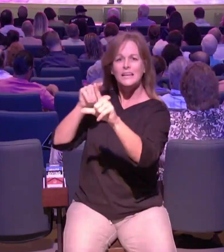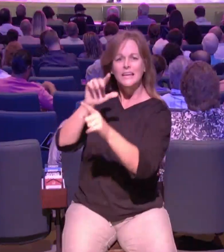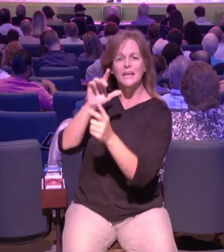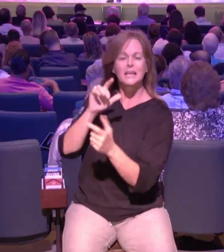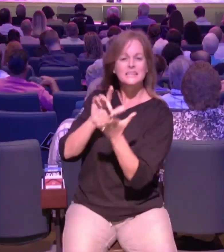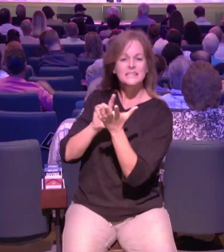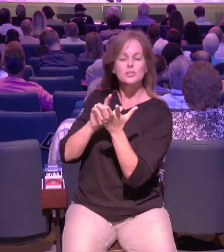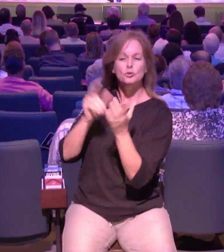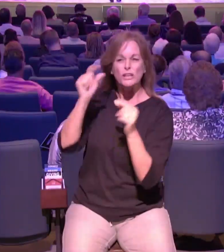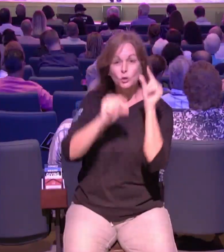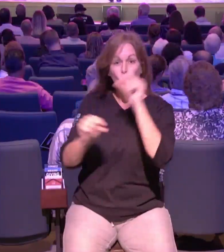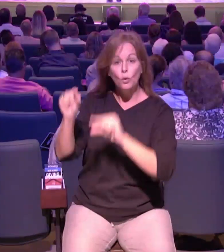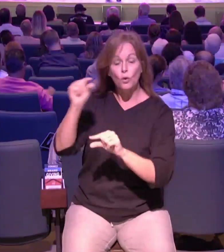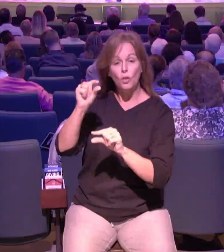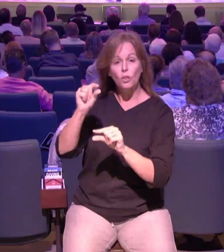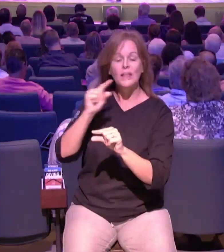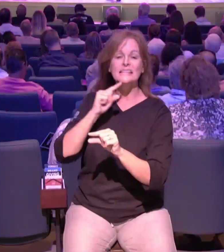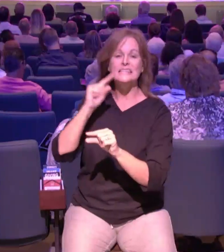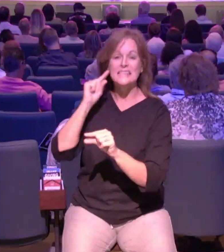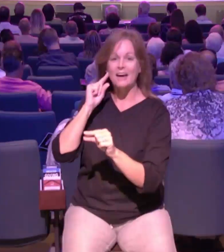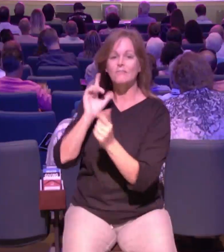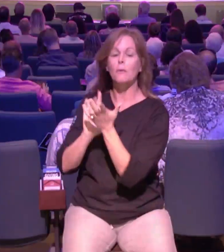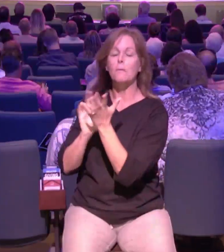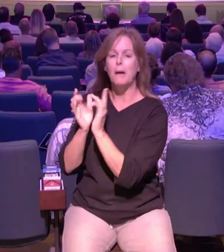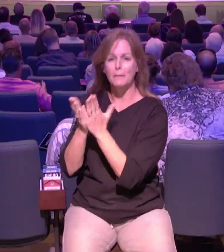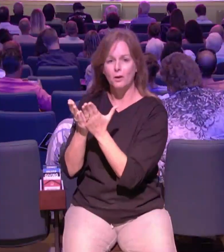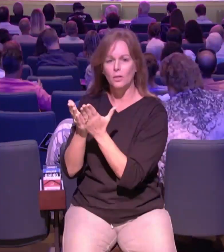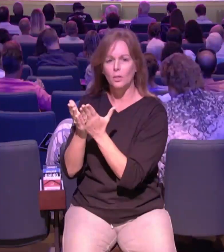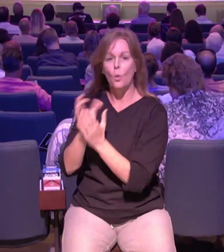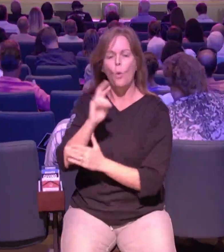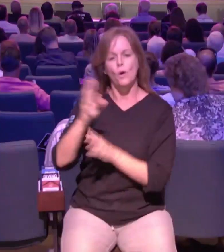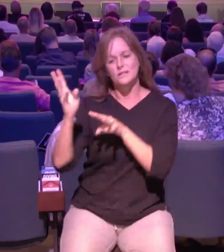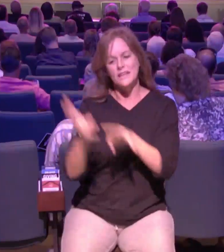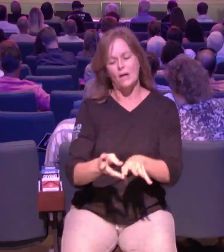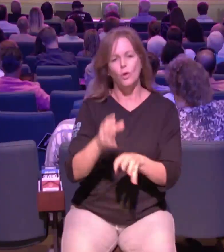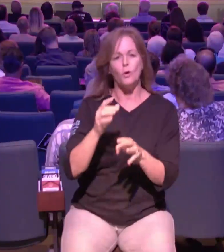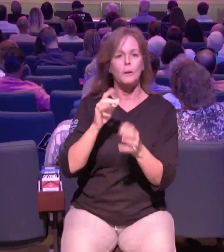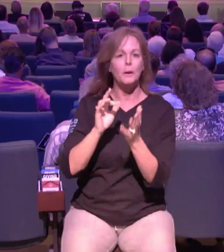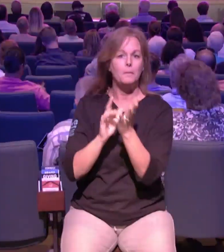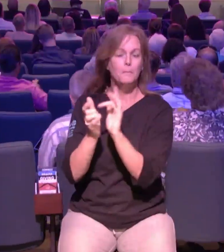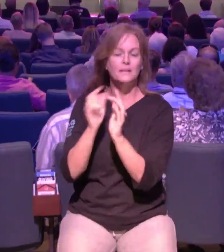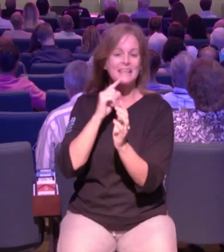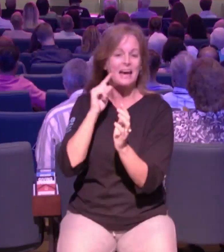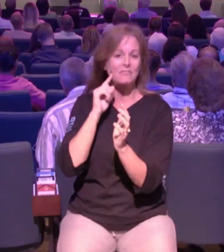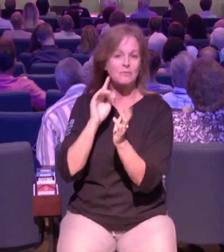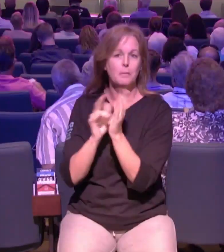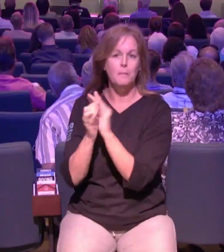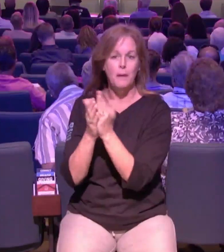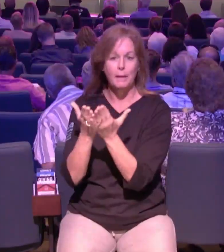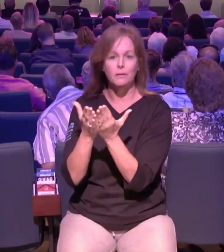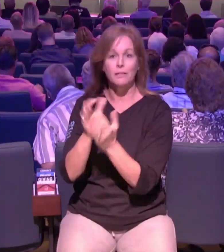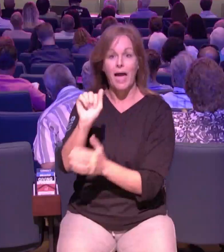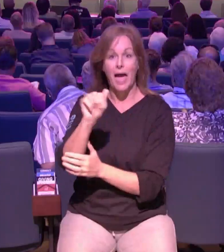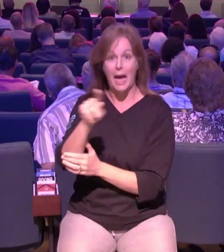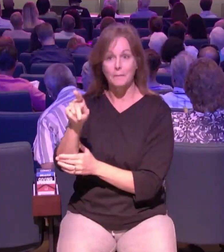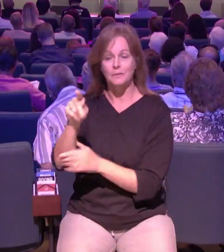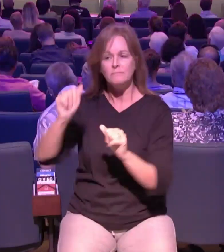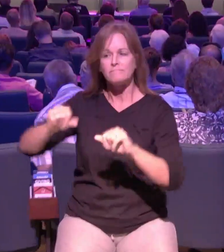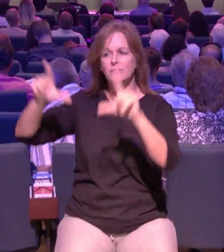one of my favorite stories about jesus that i want us to dive into today it says this a few days later when jesus again entered capernaum